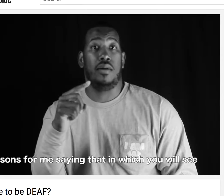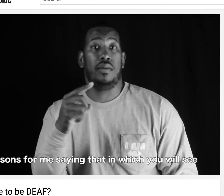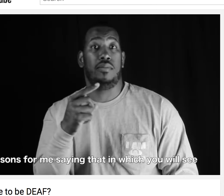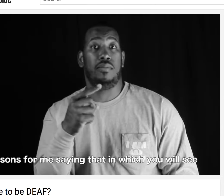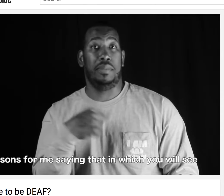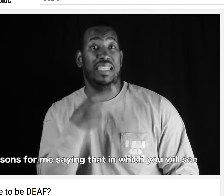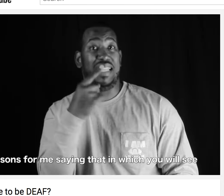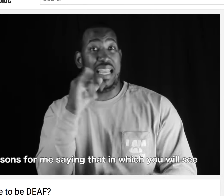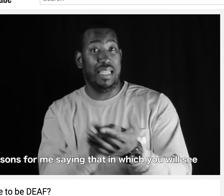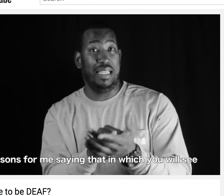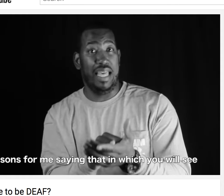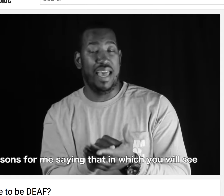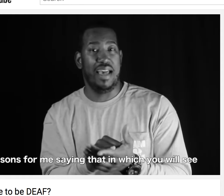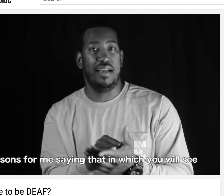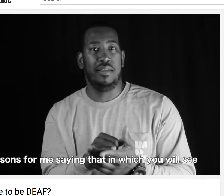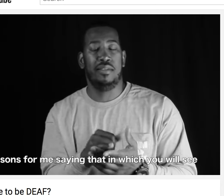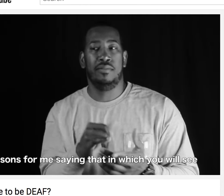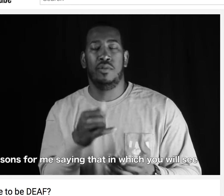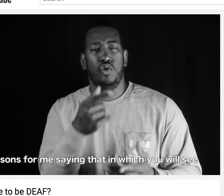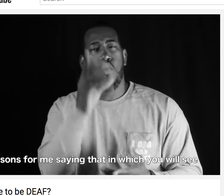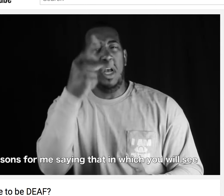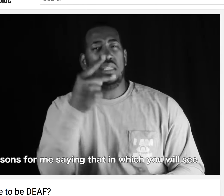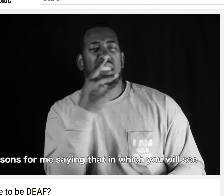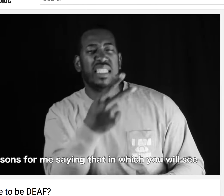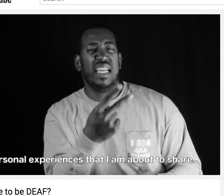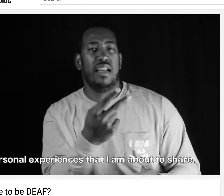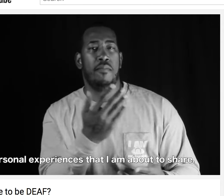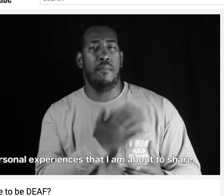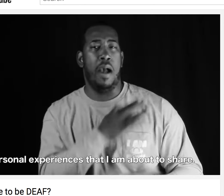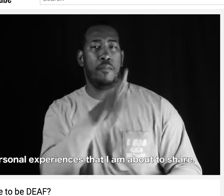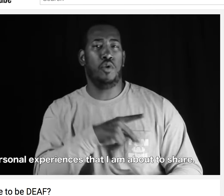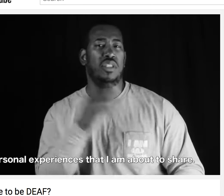bit missing. And the reason I say that, it's impossible.